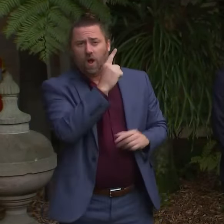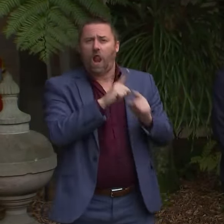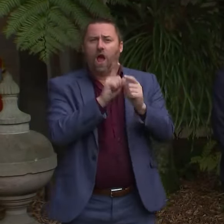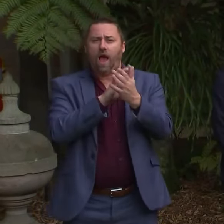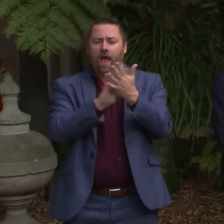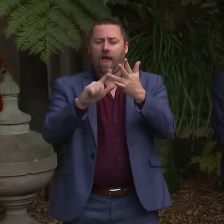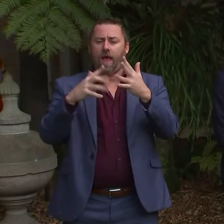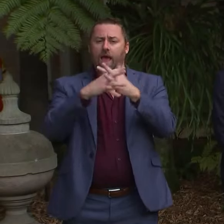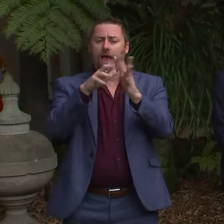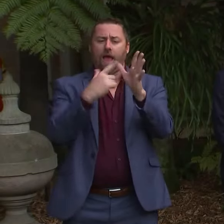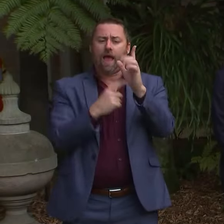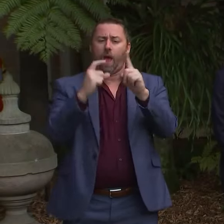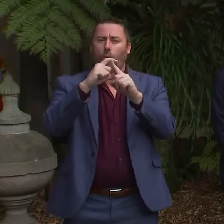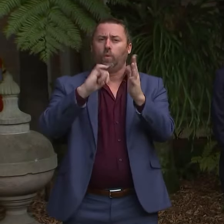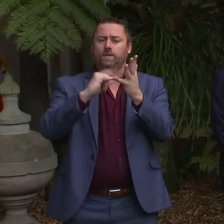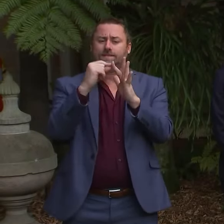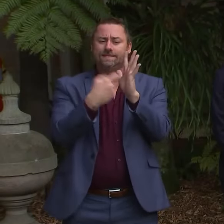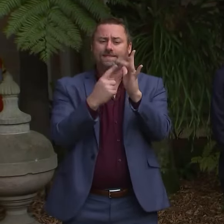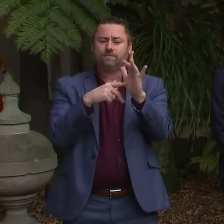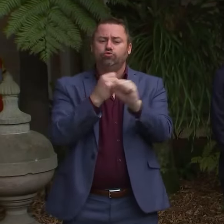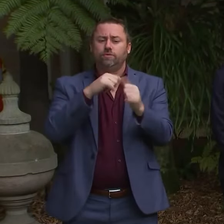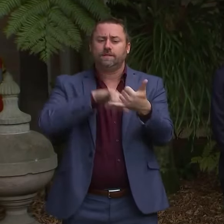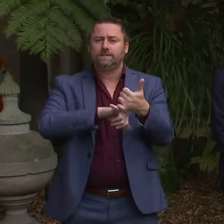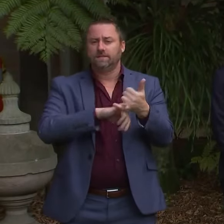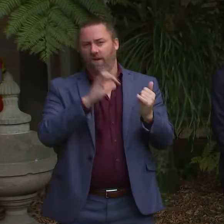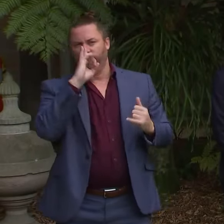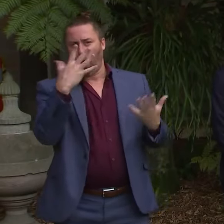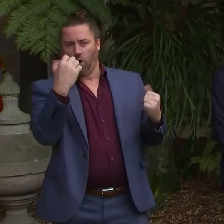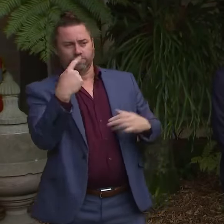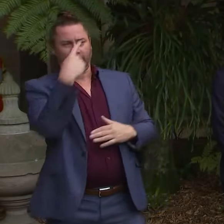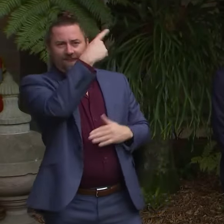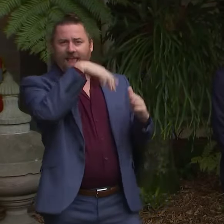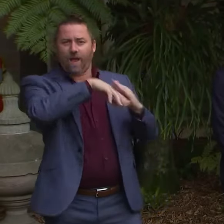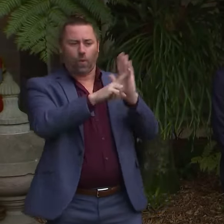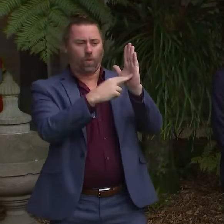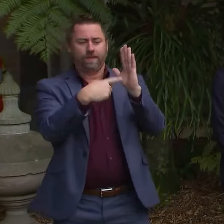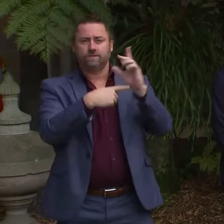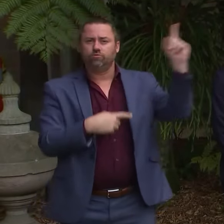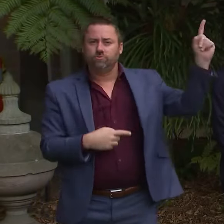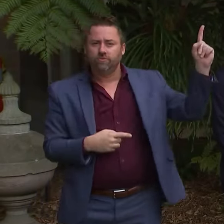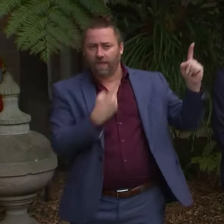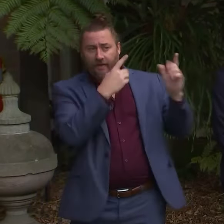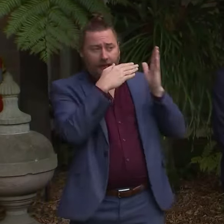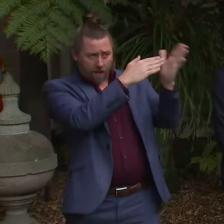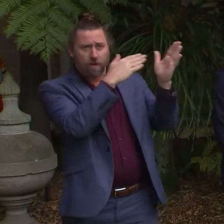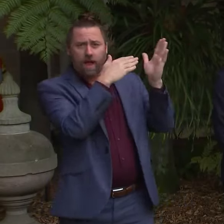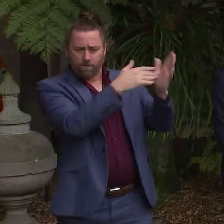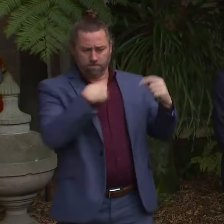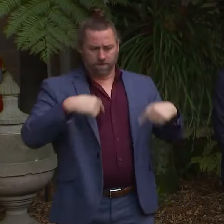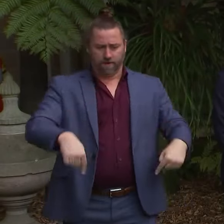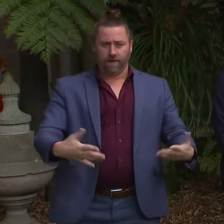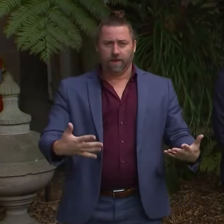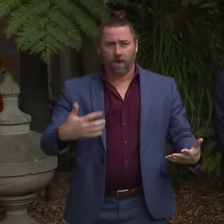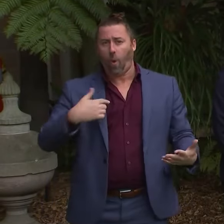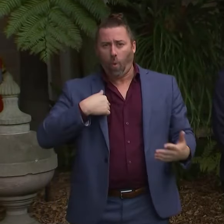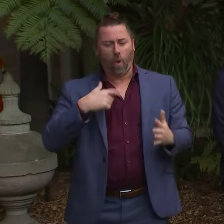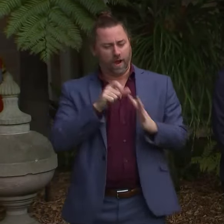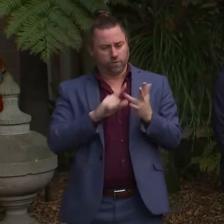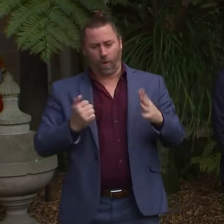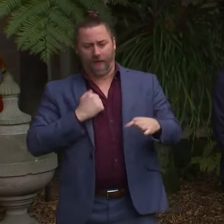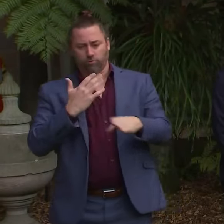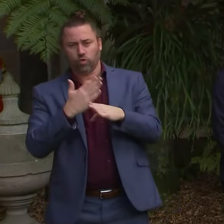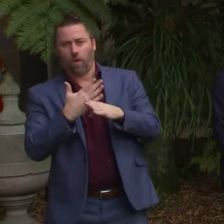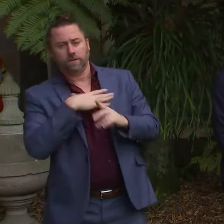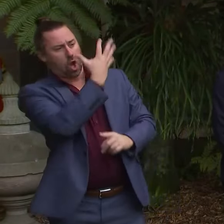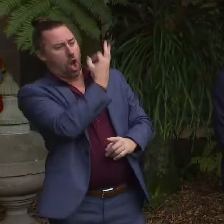Springs, and built this with us instead of playing politics, but we are where we are because we got on with it and we got it done. Premier